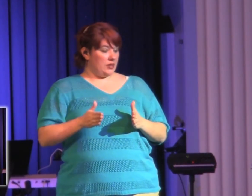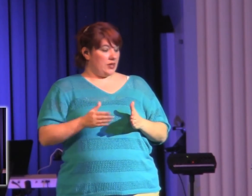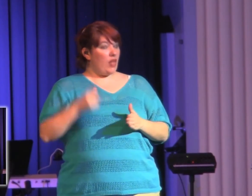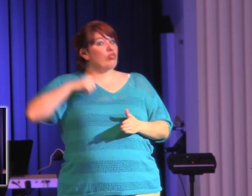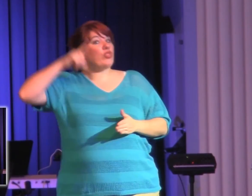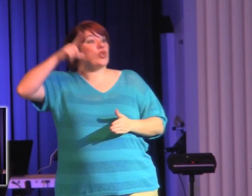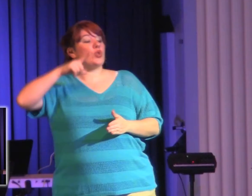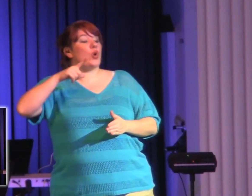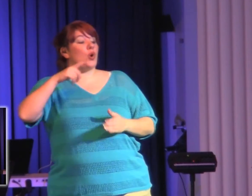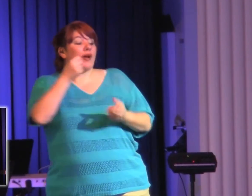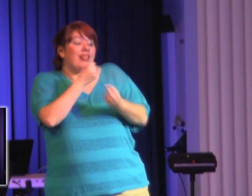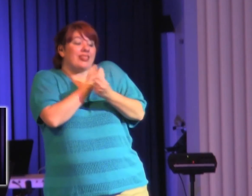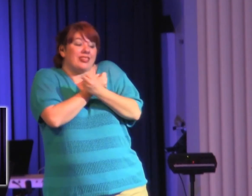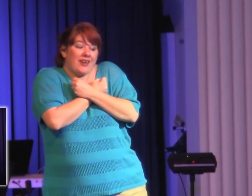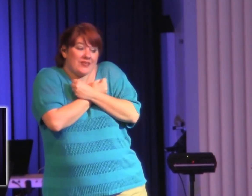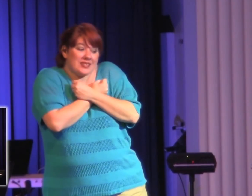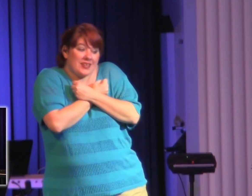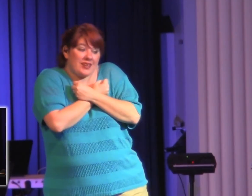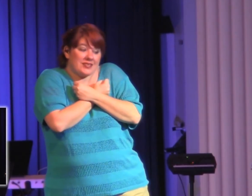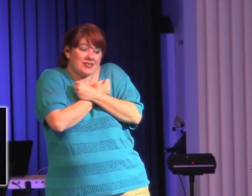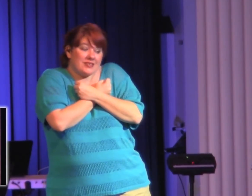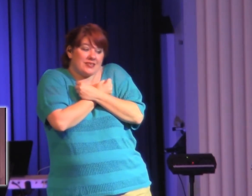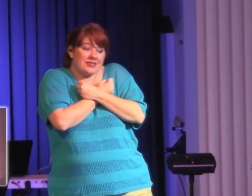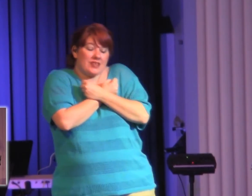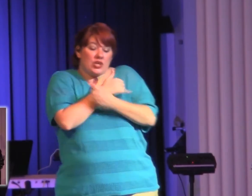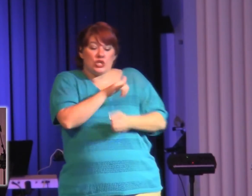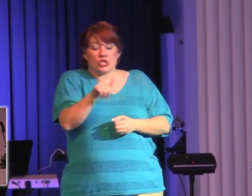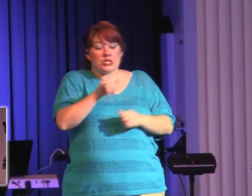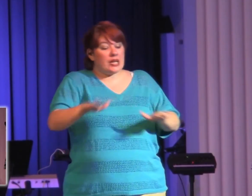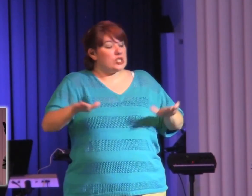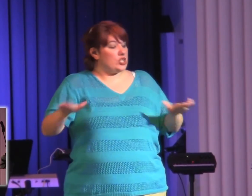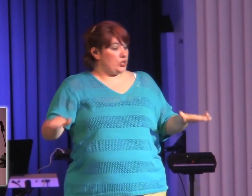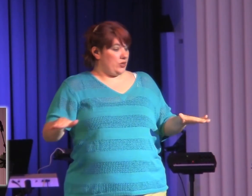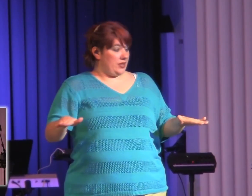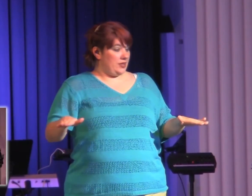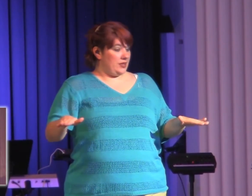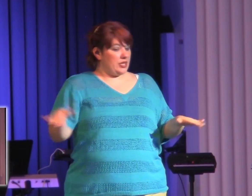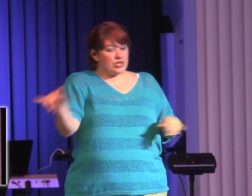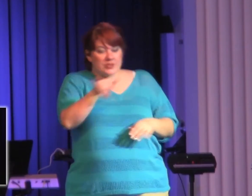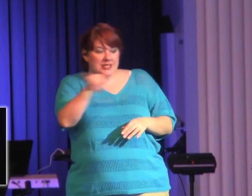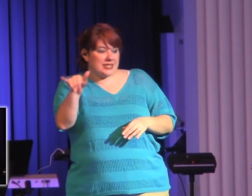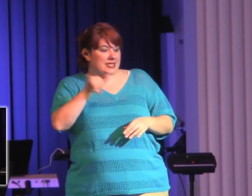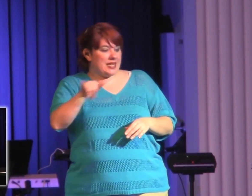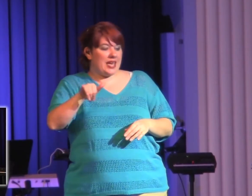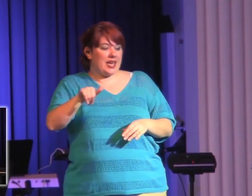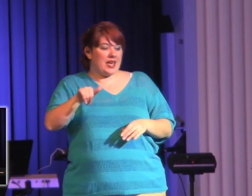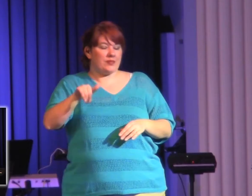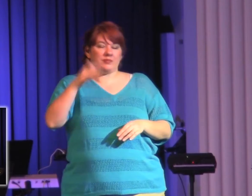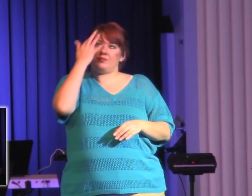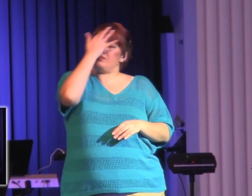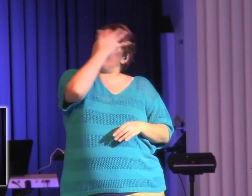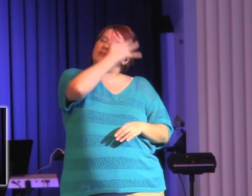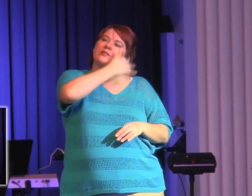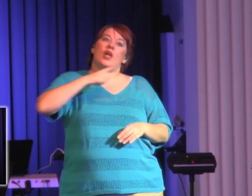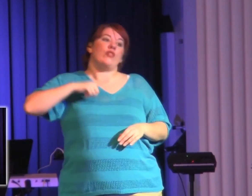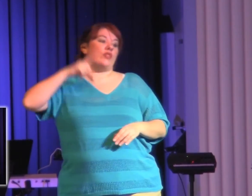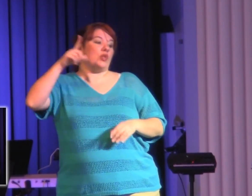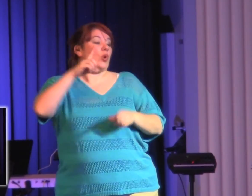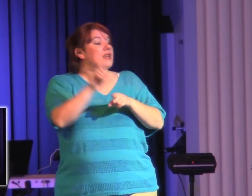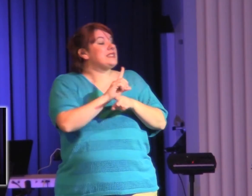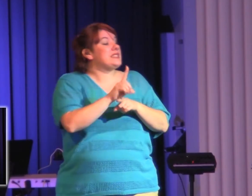he disciplines us. Can I just say this? If you've never been disciplined, it's because you're just kind of out there in an orbit by yourself.